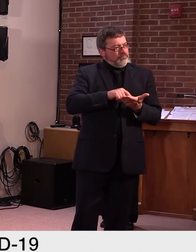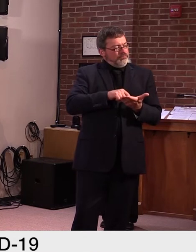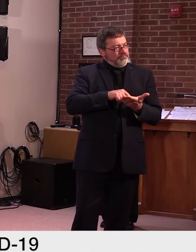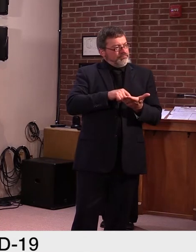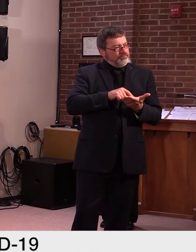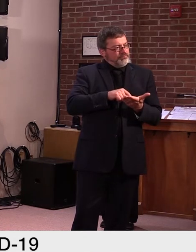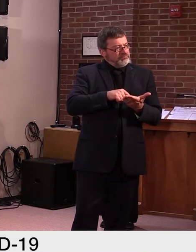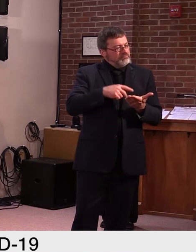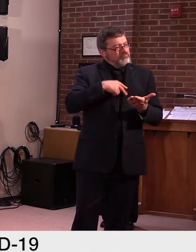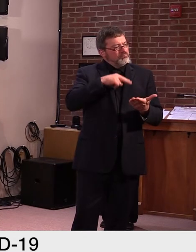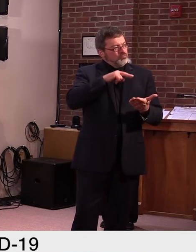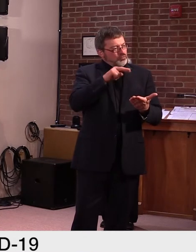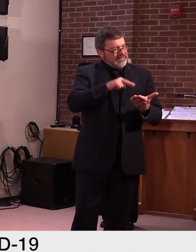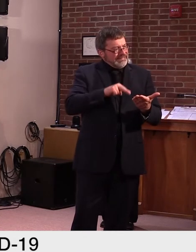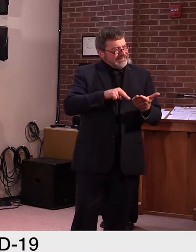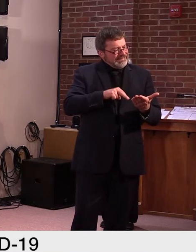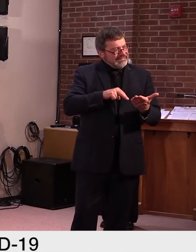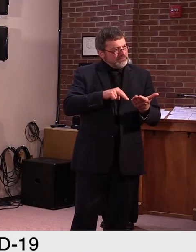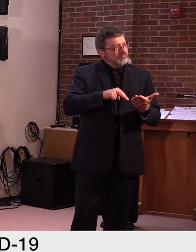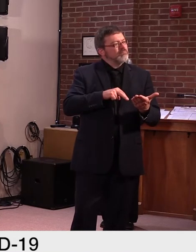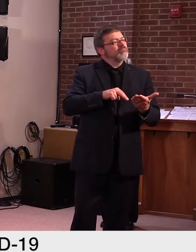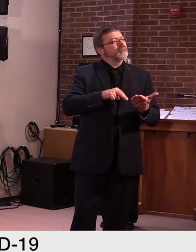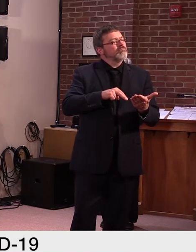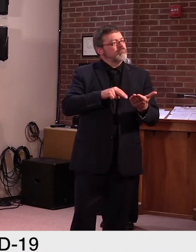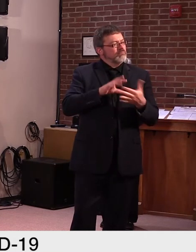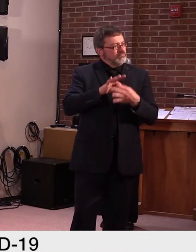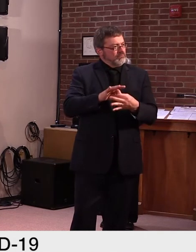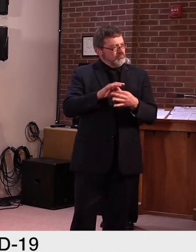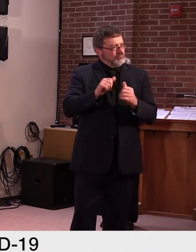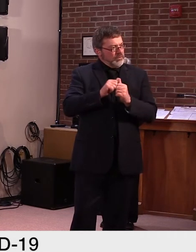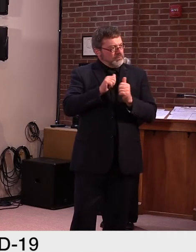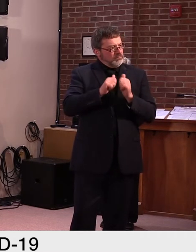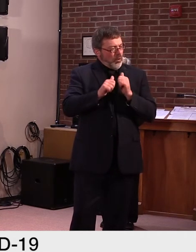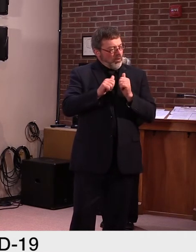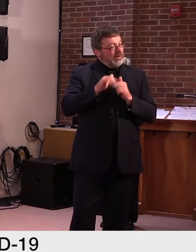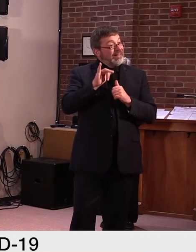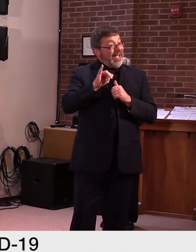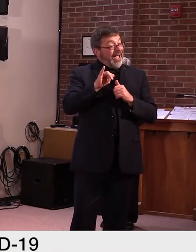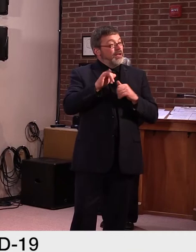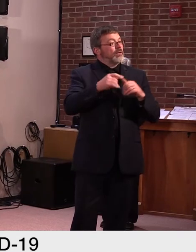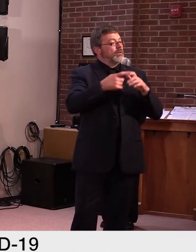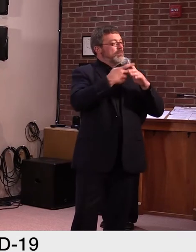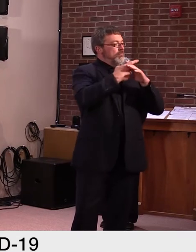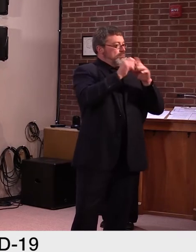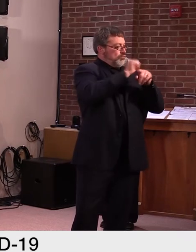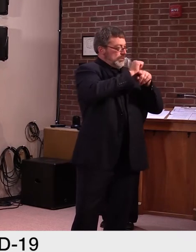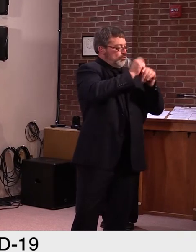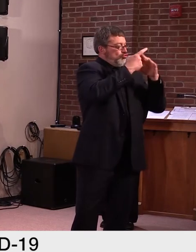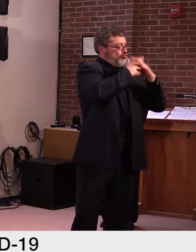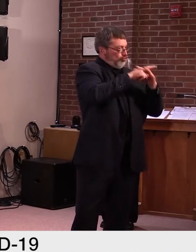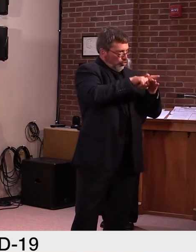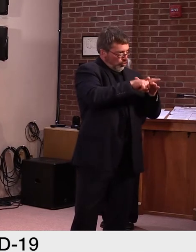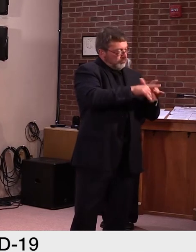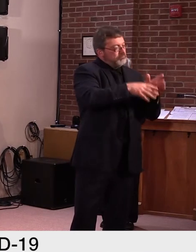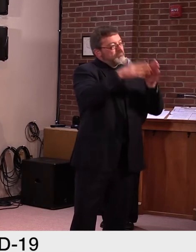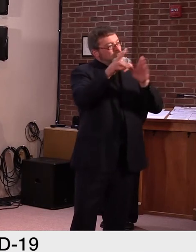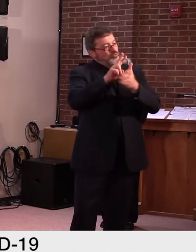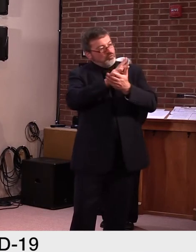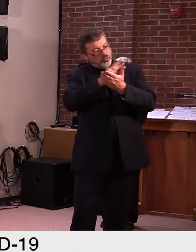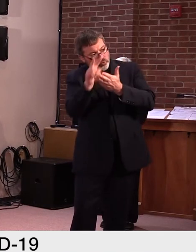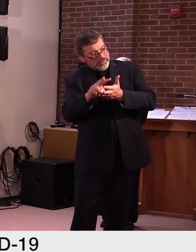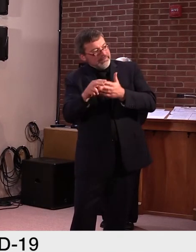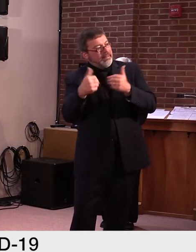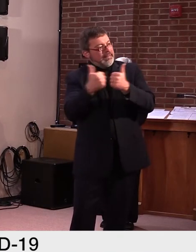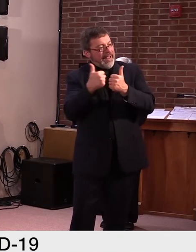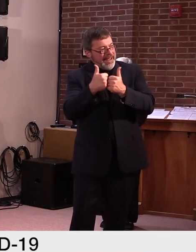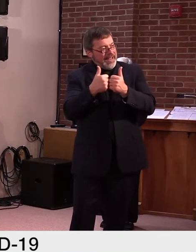at the time, it seems like it would imply better things as well. They could start scheduling games for next week. So one of my